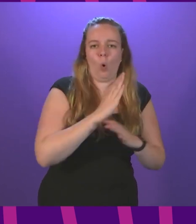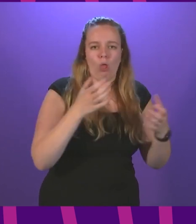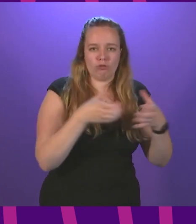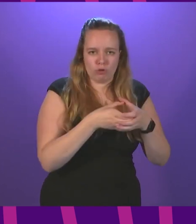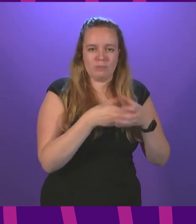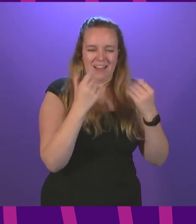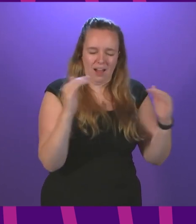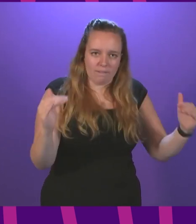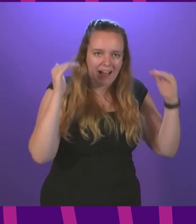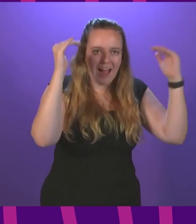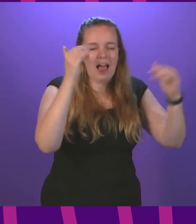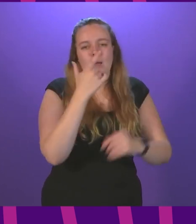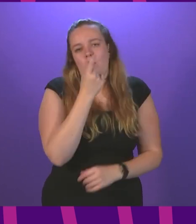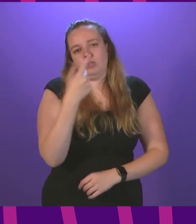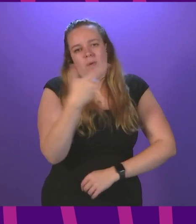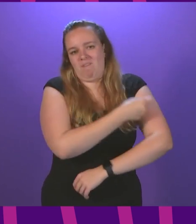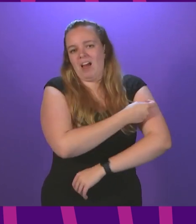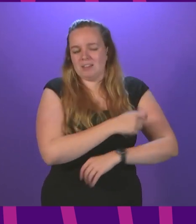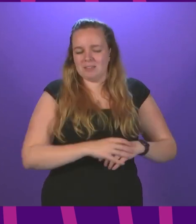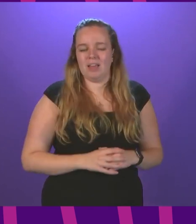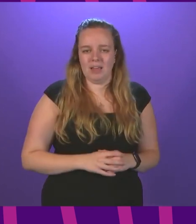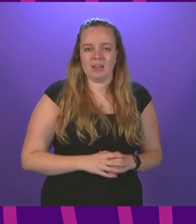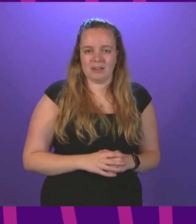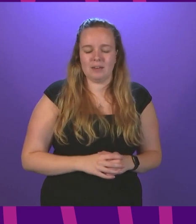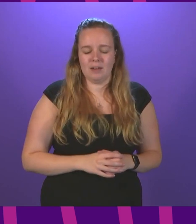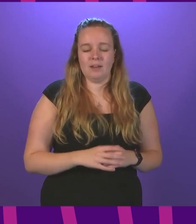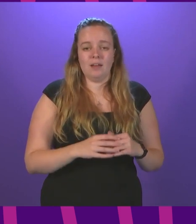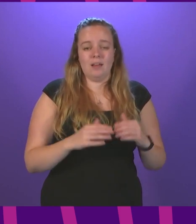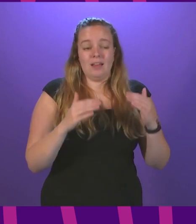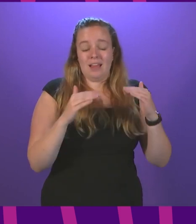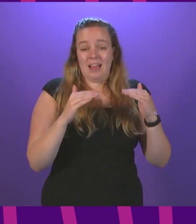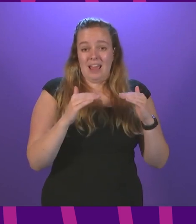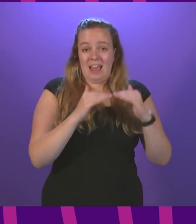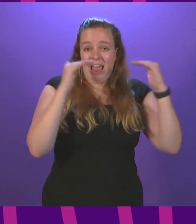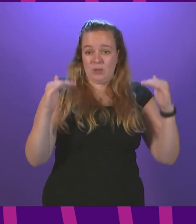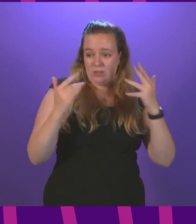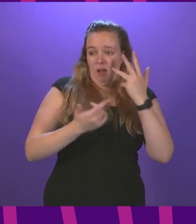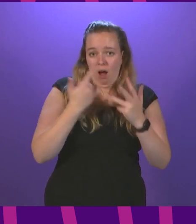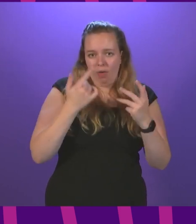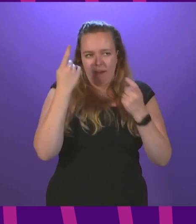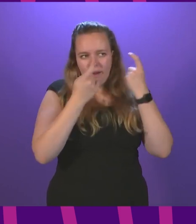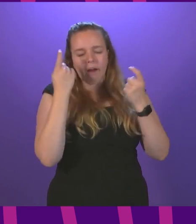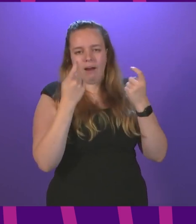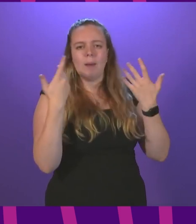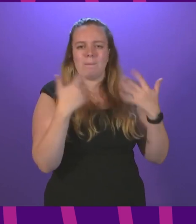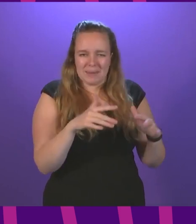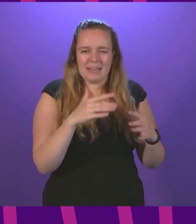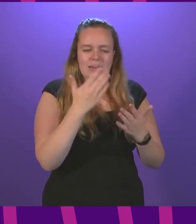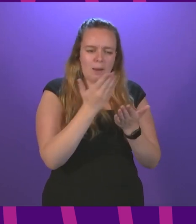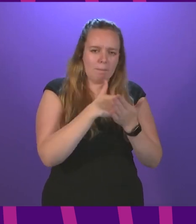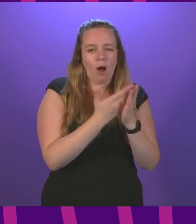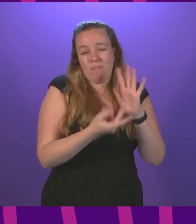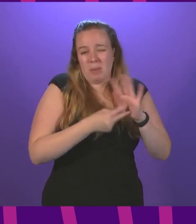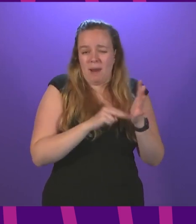the highest possible rates of uptake and equity and other considerations have of course been part of the